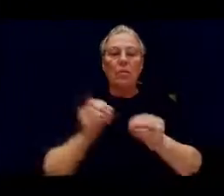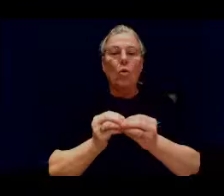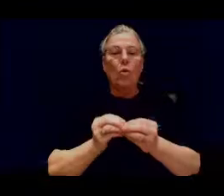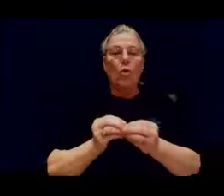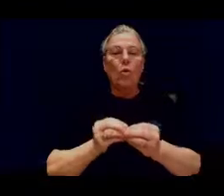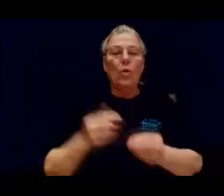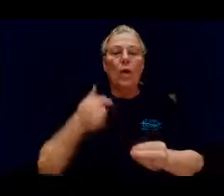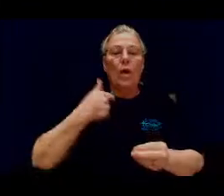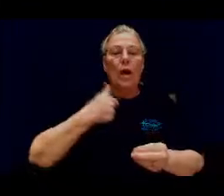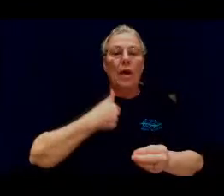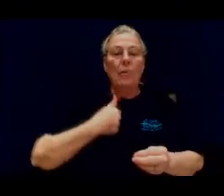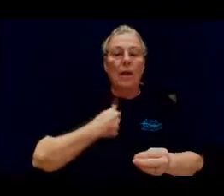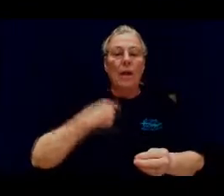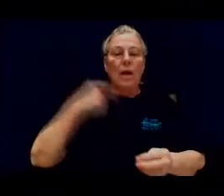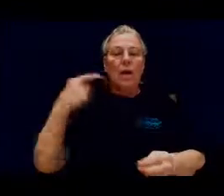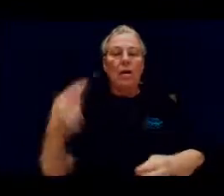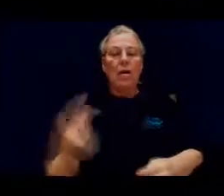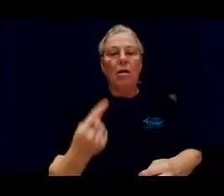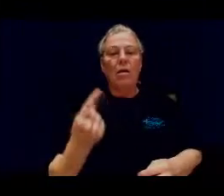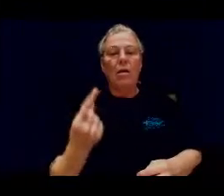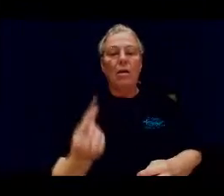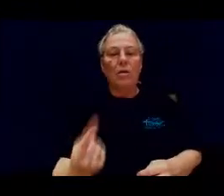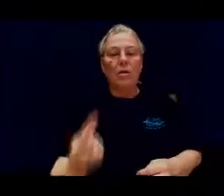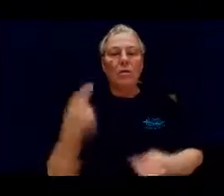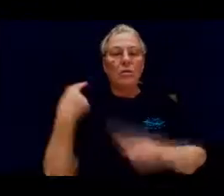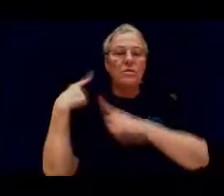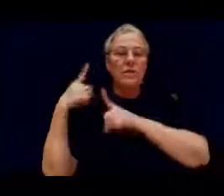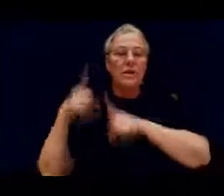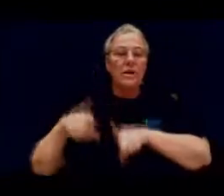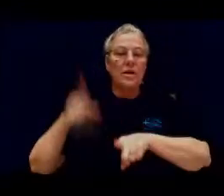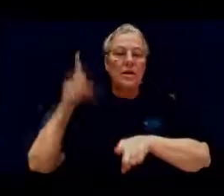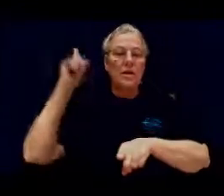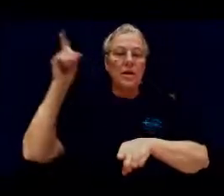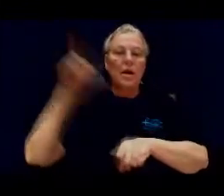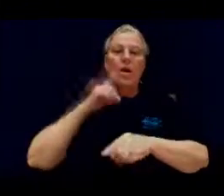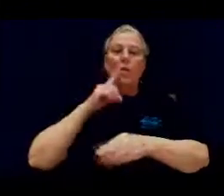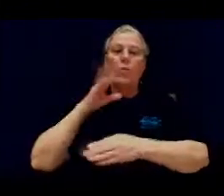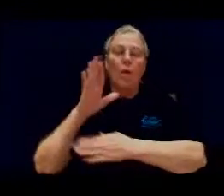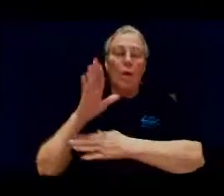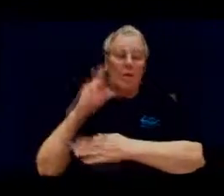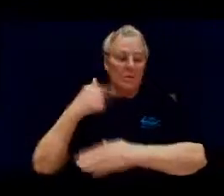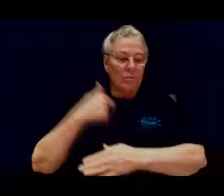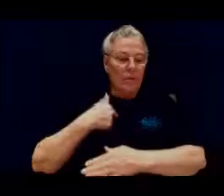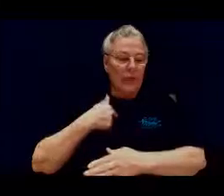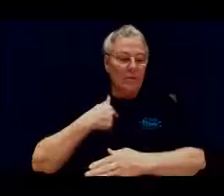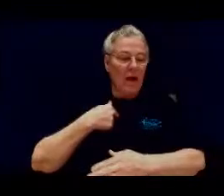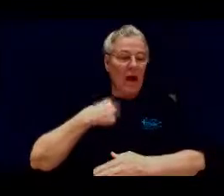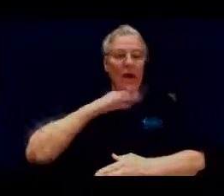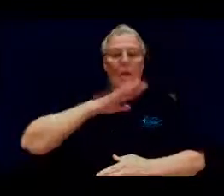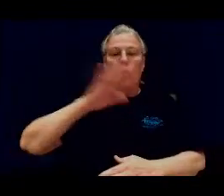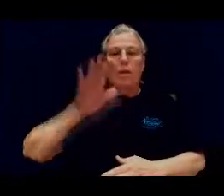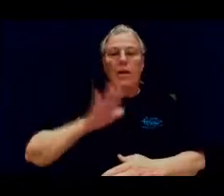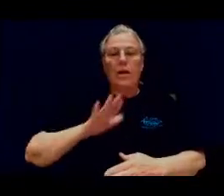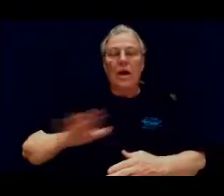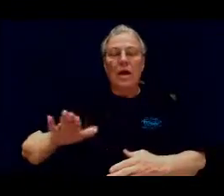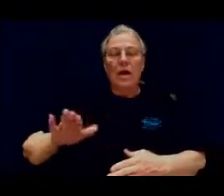more will I be never all alone since he promised me that we never